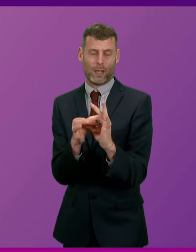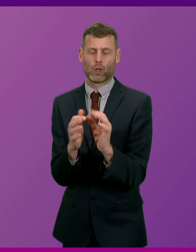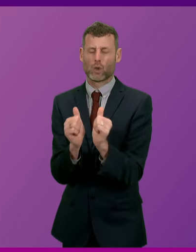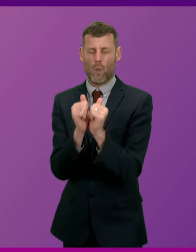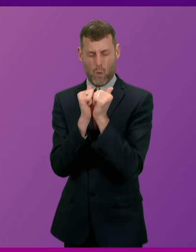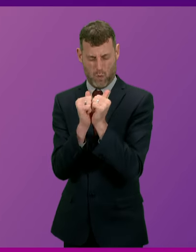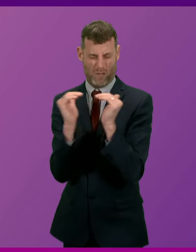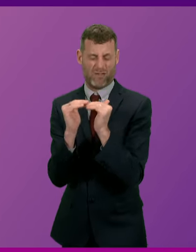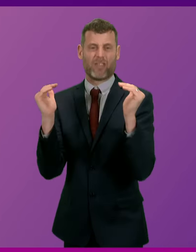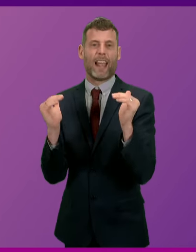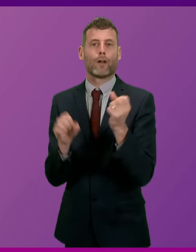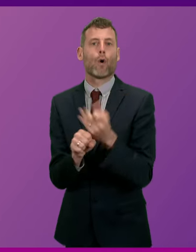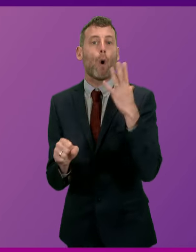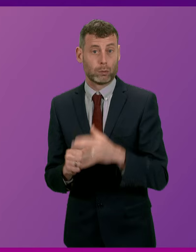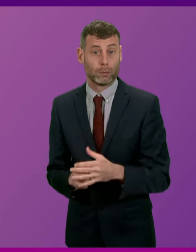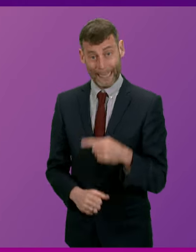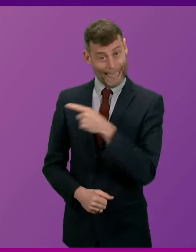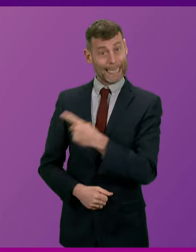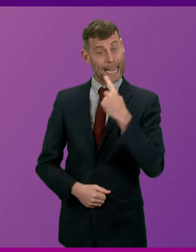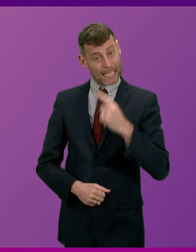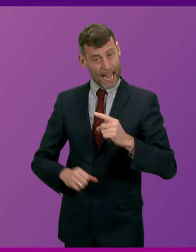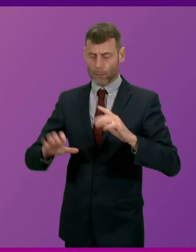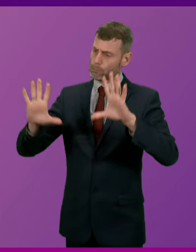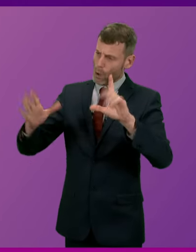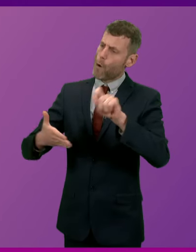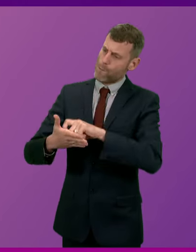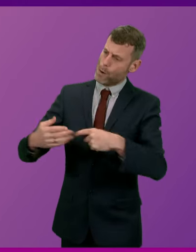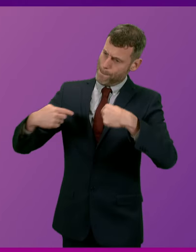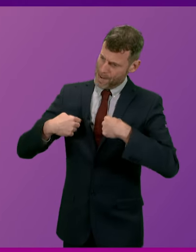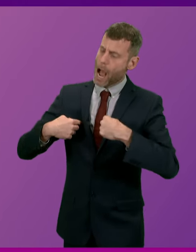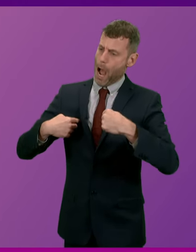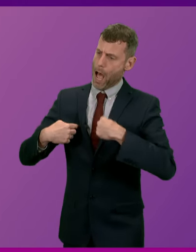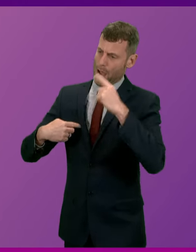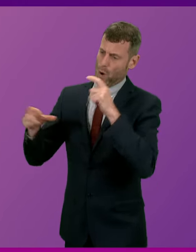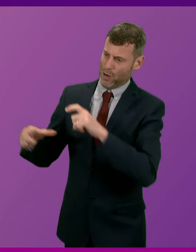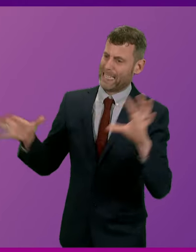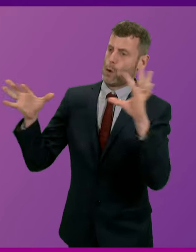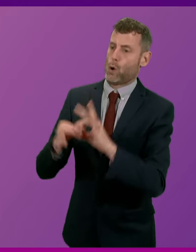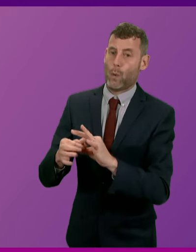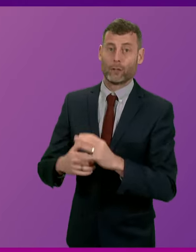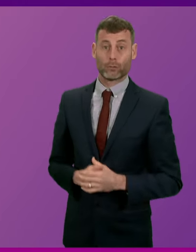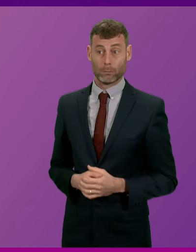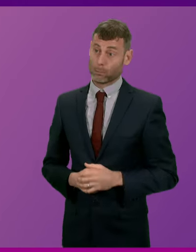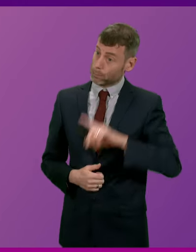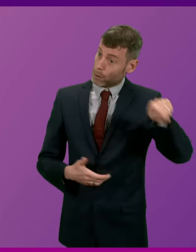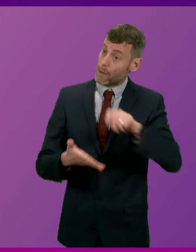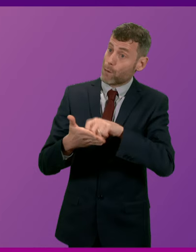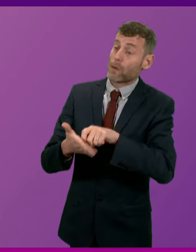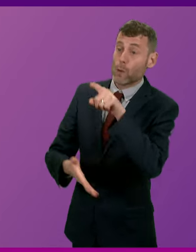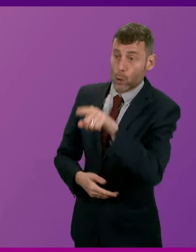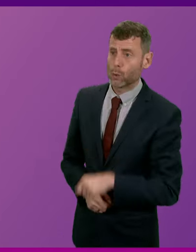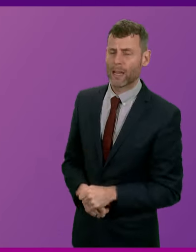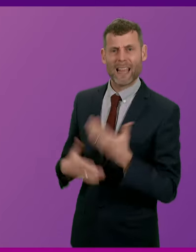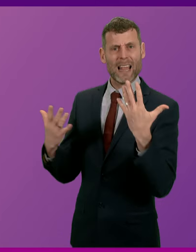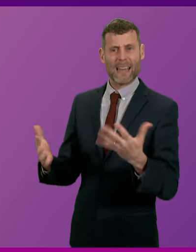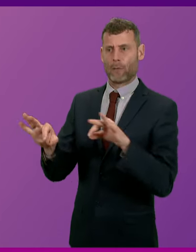its weight in gold. He stood on a platform to continue it and now that deal is broken. This